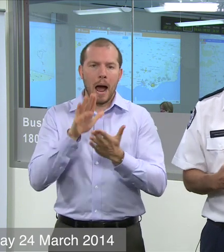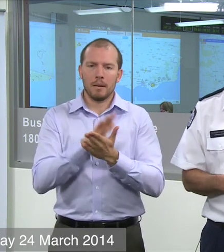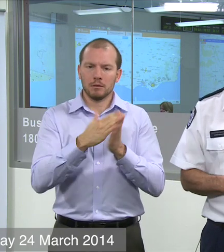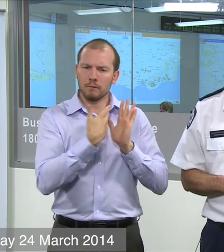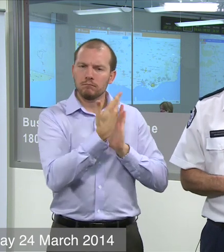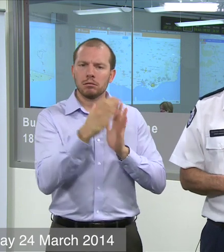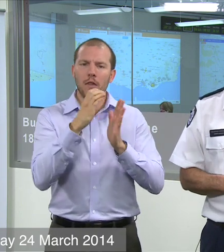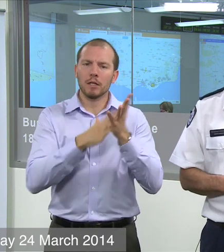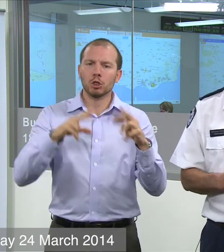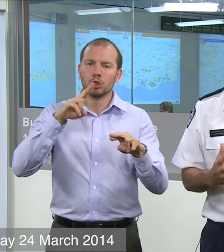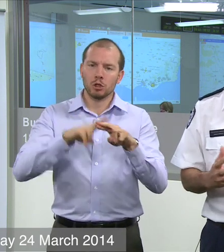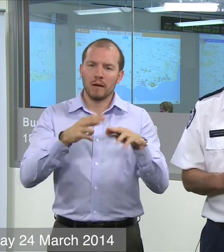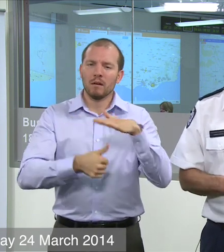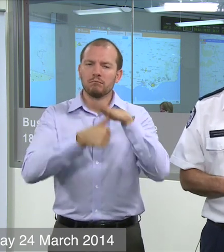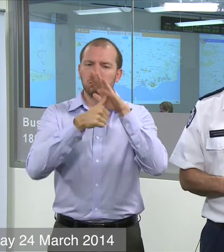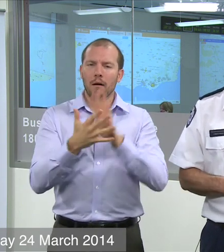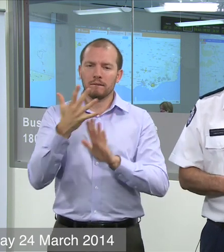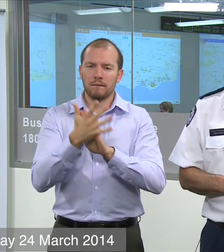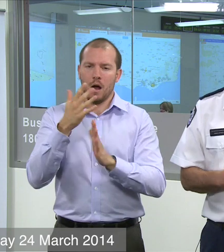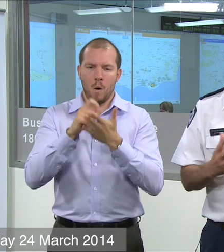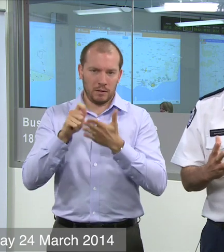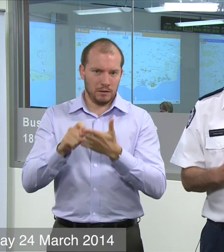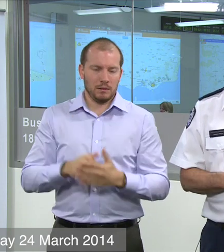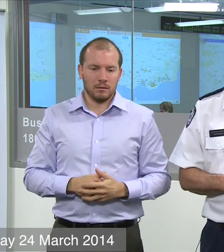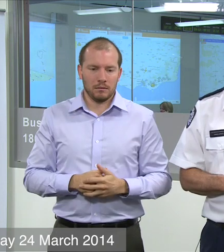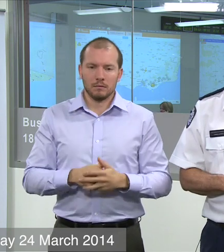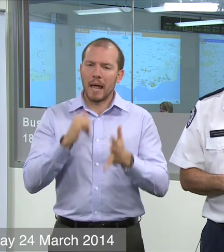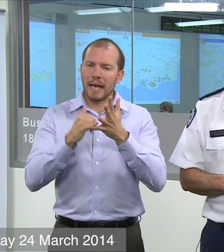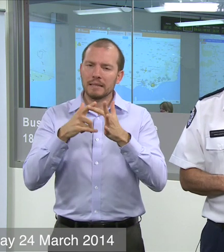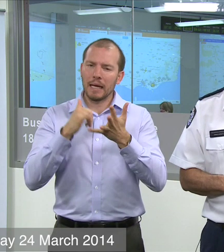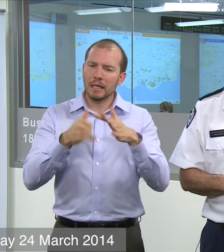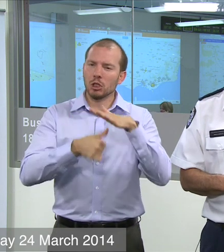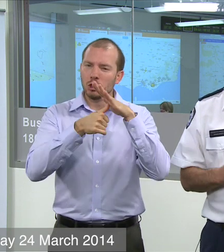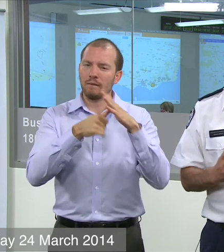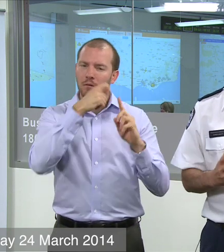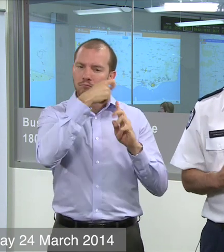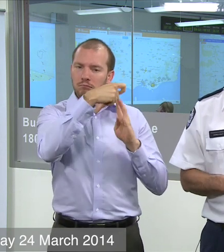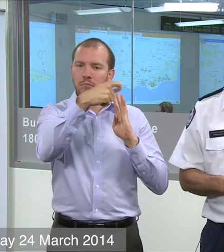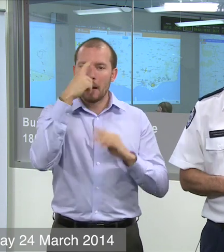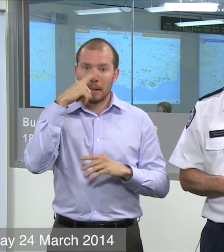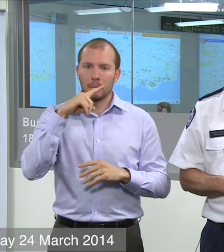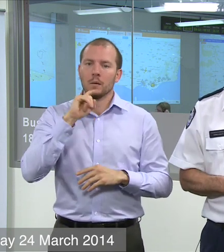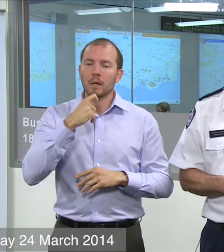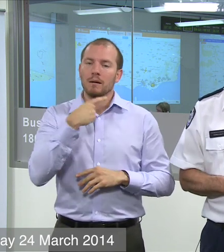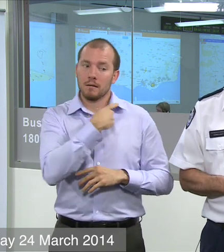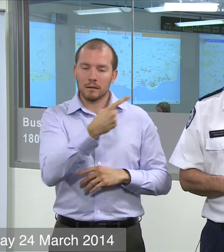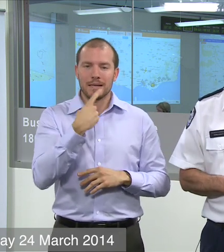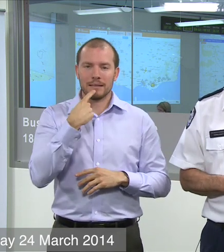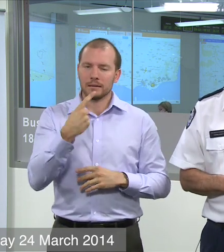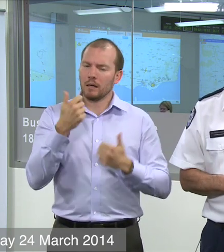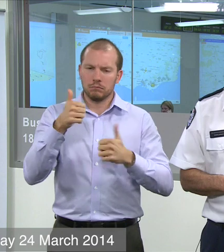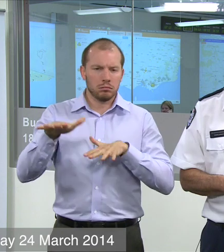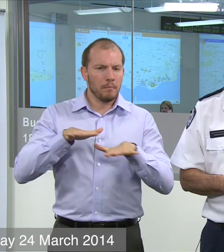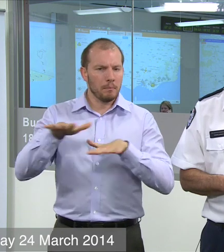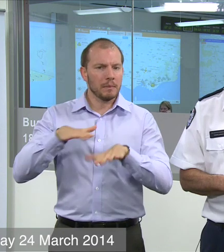the Chief Fire Officers, the Chief of SES, to just say thank you to everyone in the sense that it's been a busy time and our involvement with